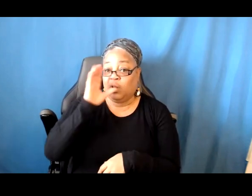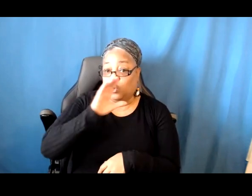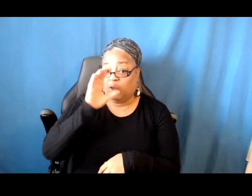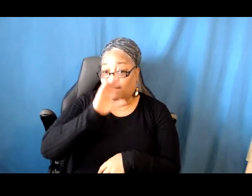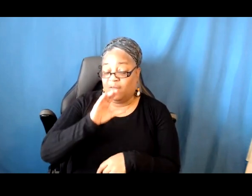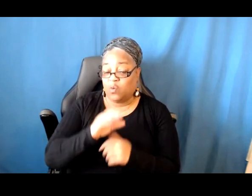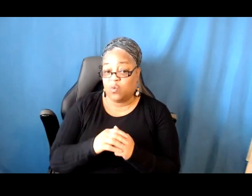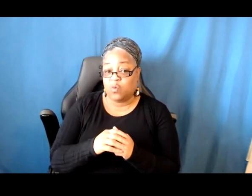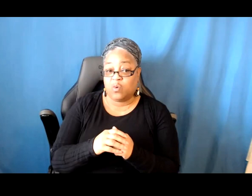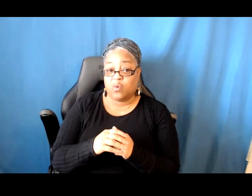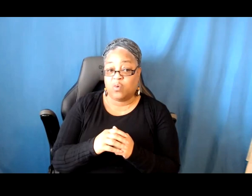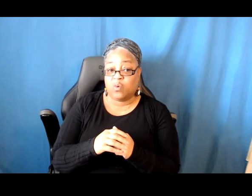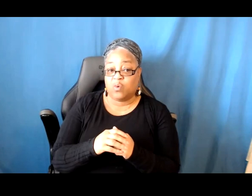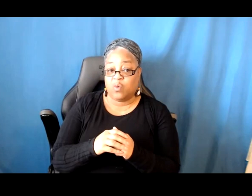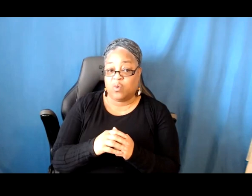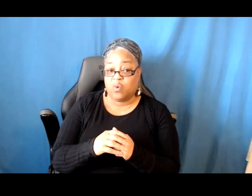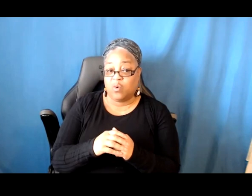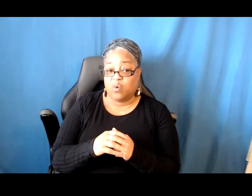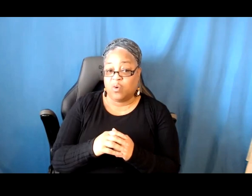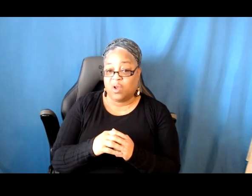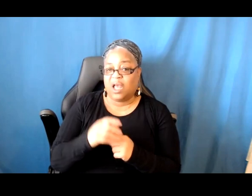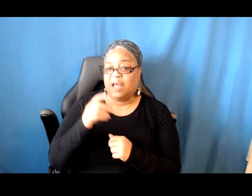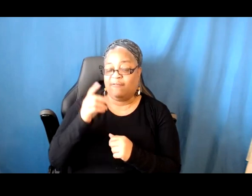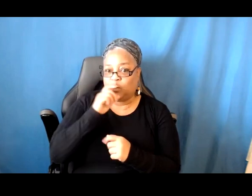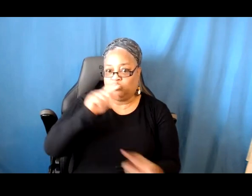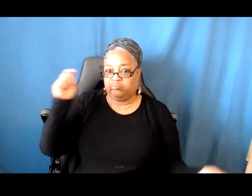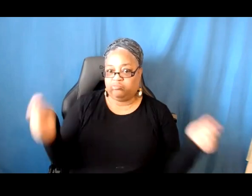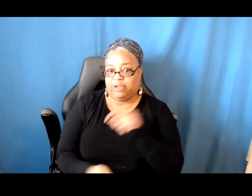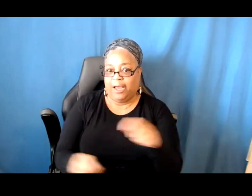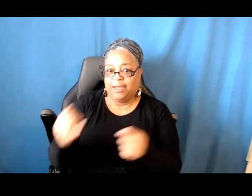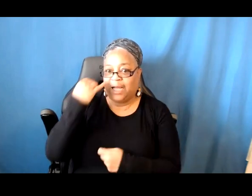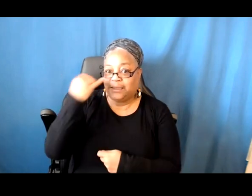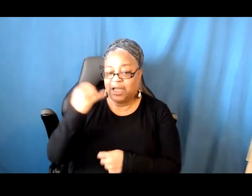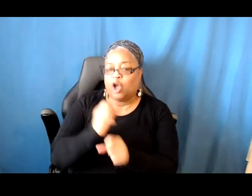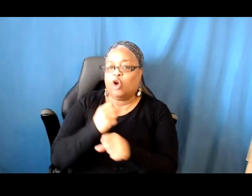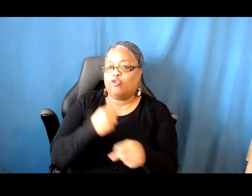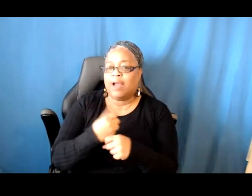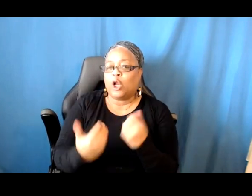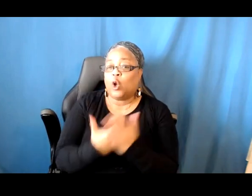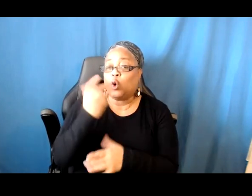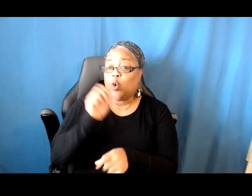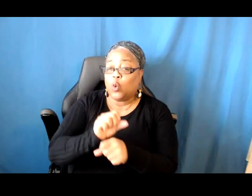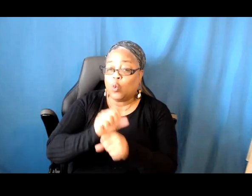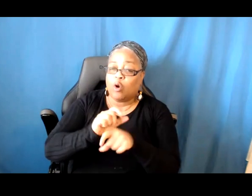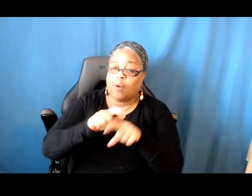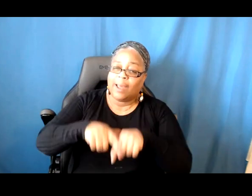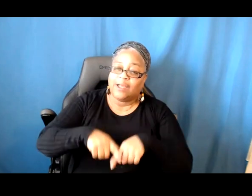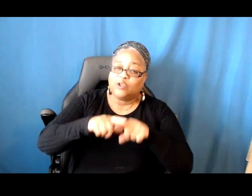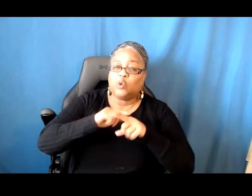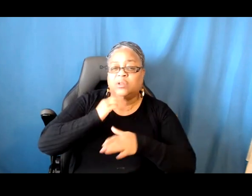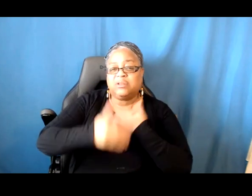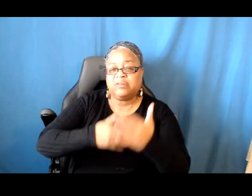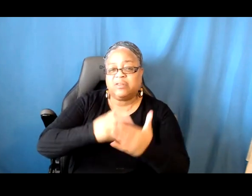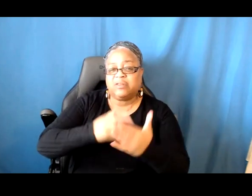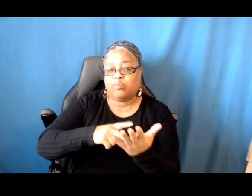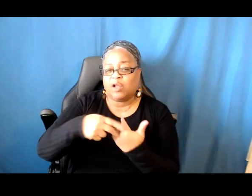significantly rework an idea, create a new work based on a series of projects that you've been working